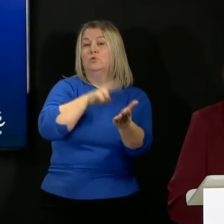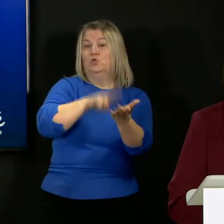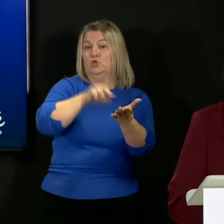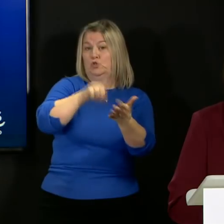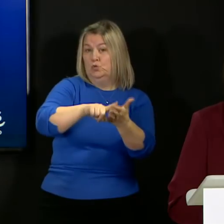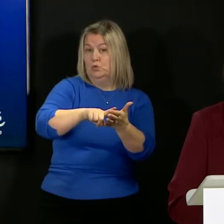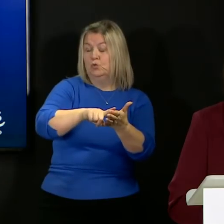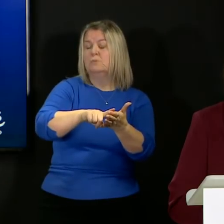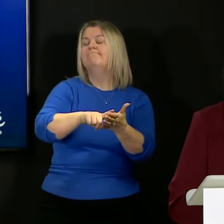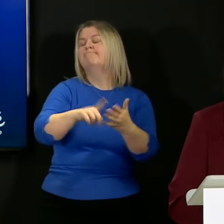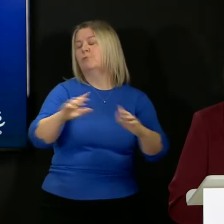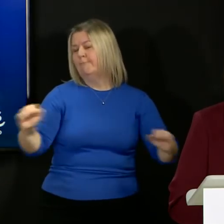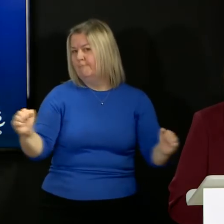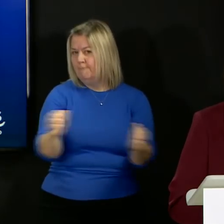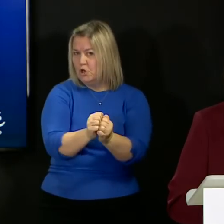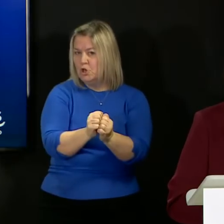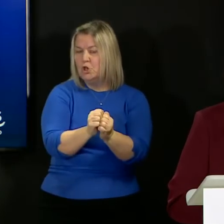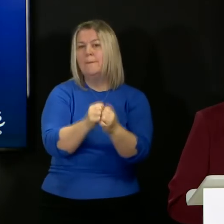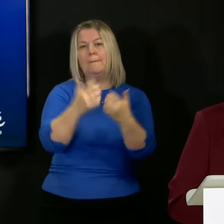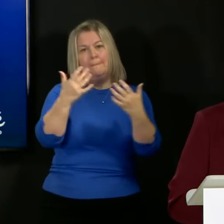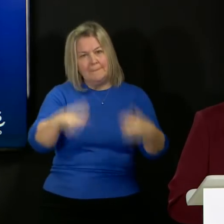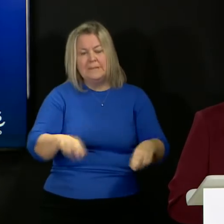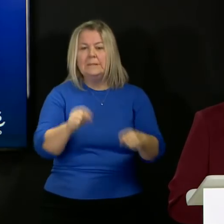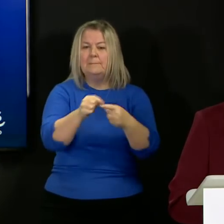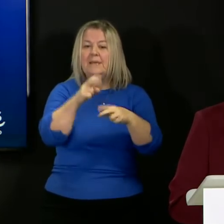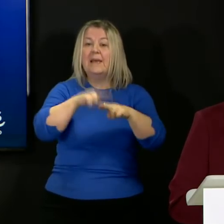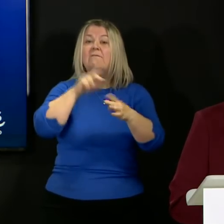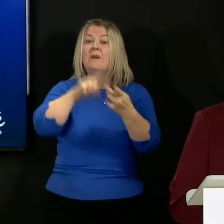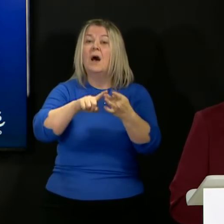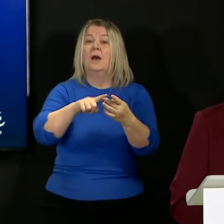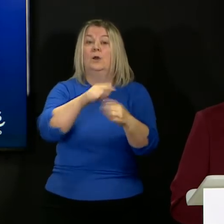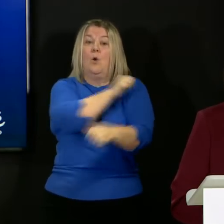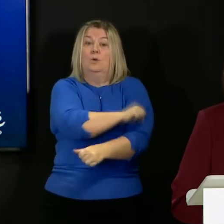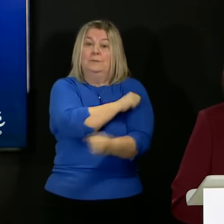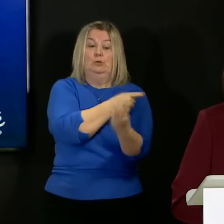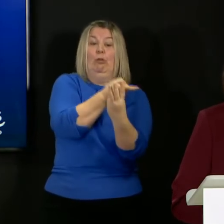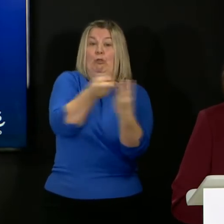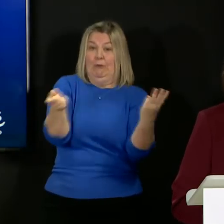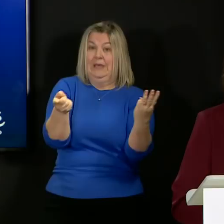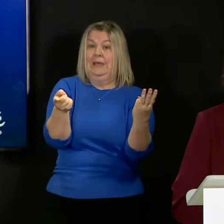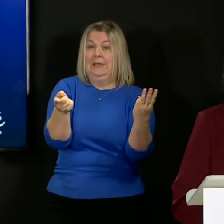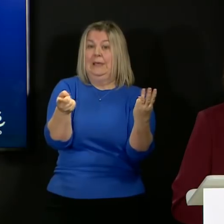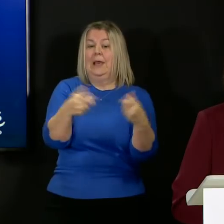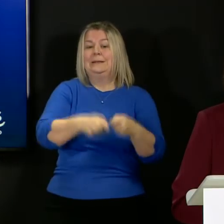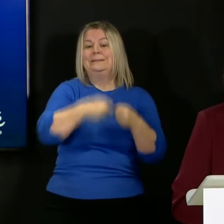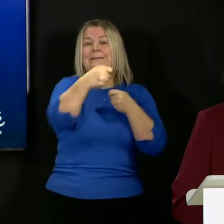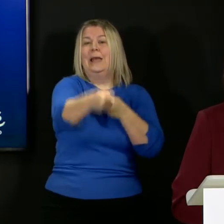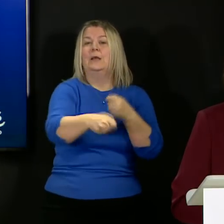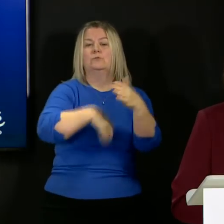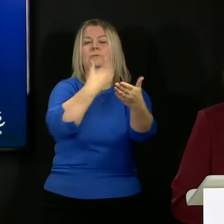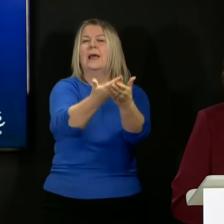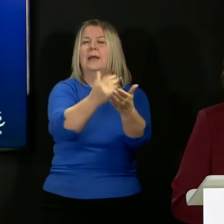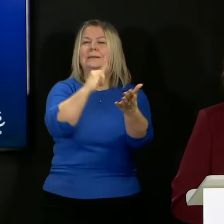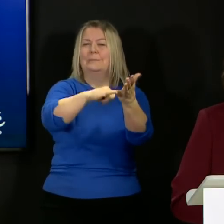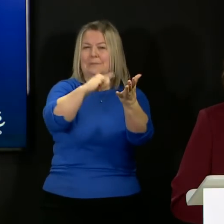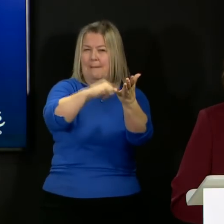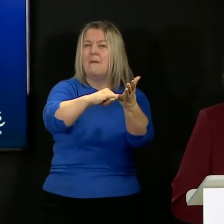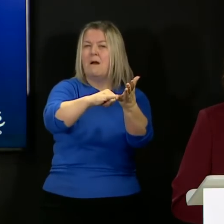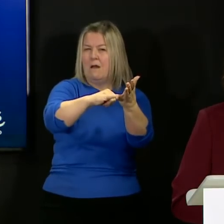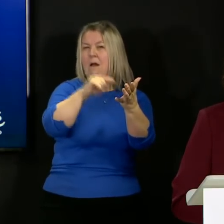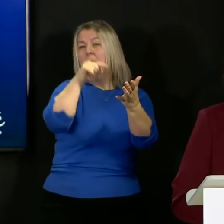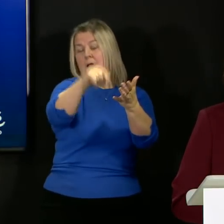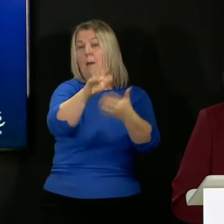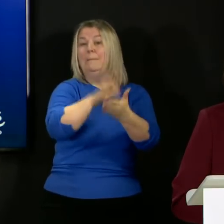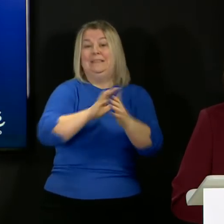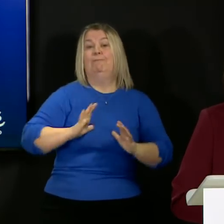that we have now reached agreement to extend that arrangement to the end of September 2020. What that does